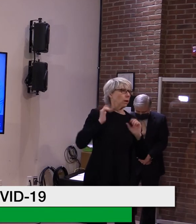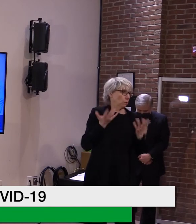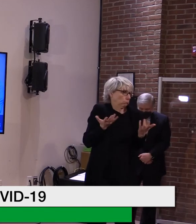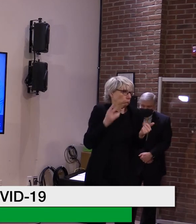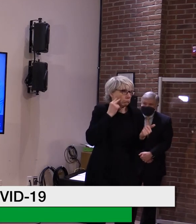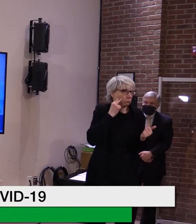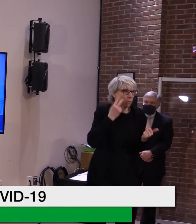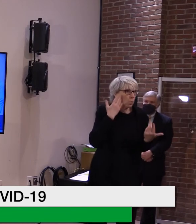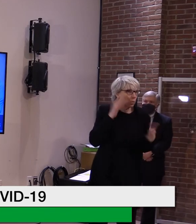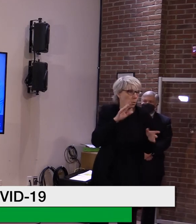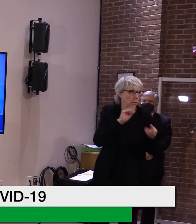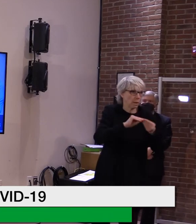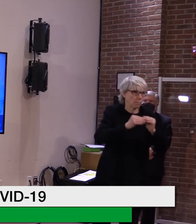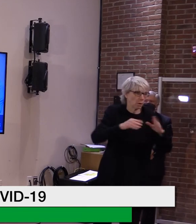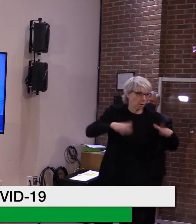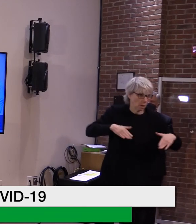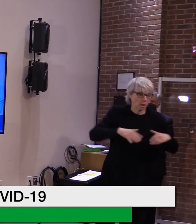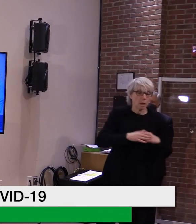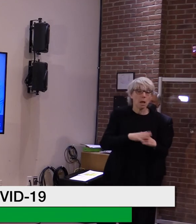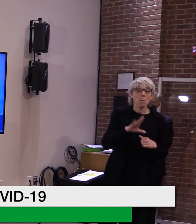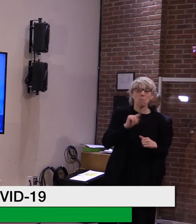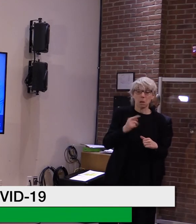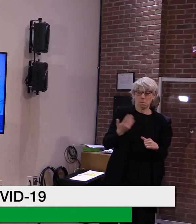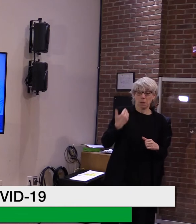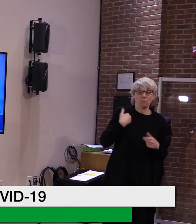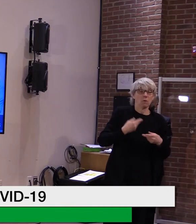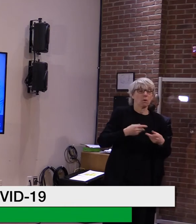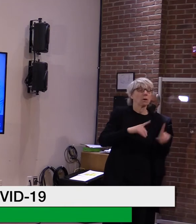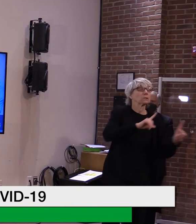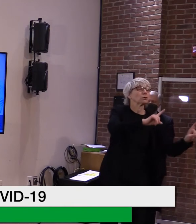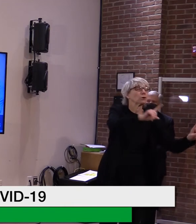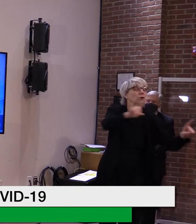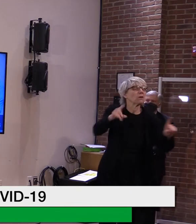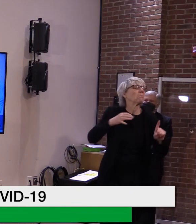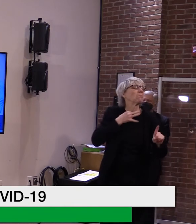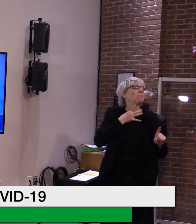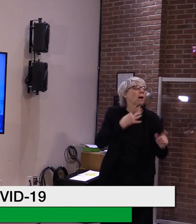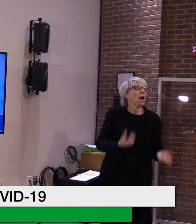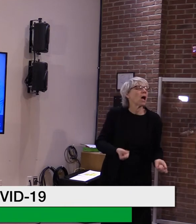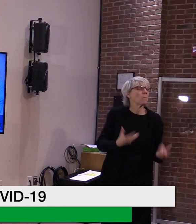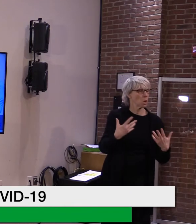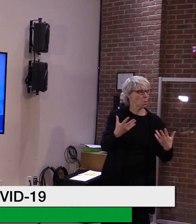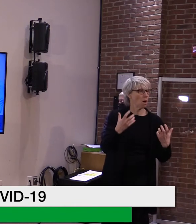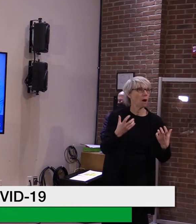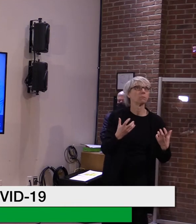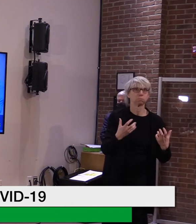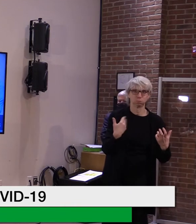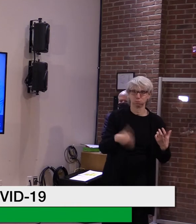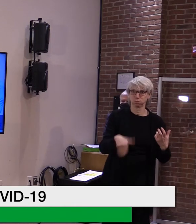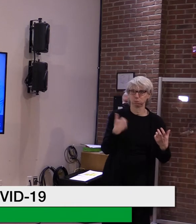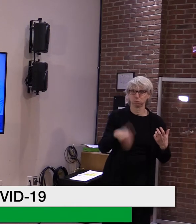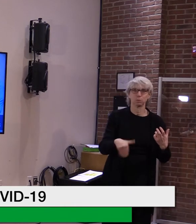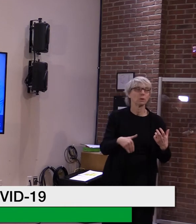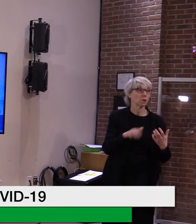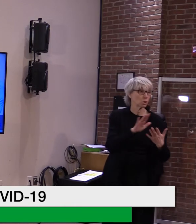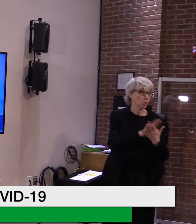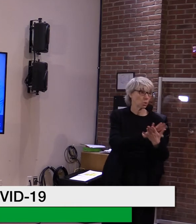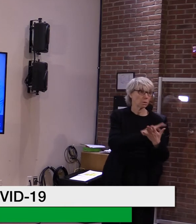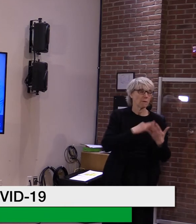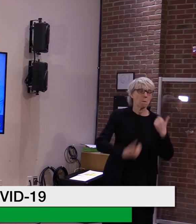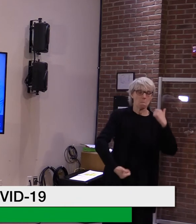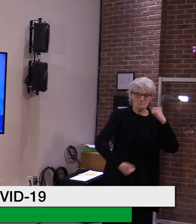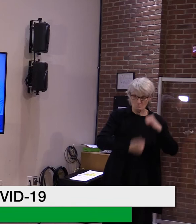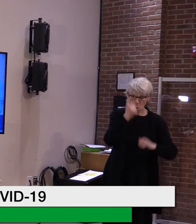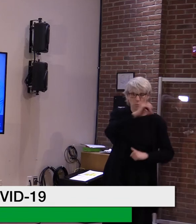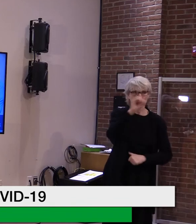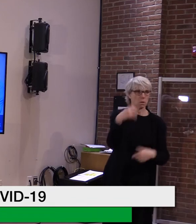we gathered, uh, when we sent the survey out, the high, high percentage of people, uh, of, uh, members who